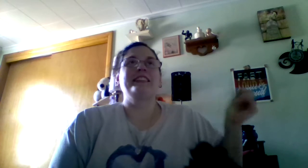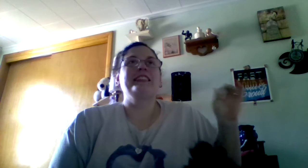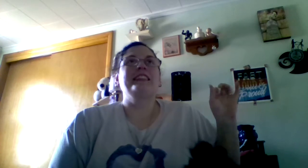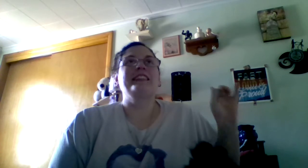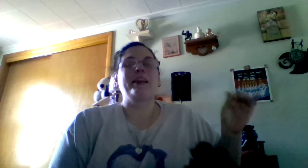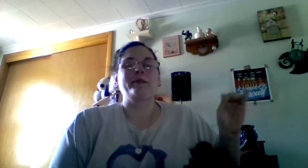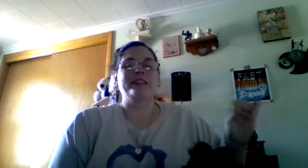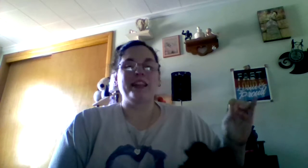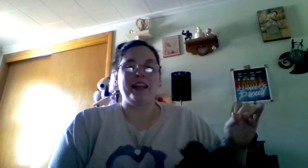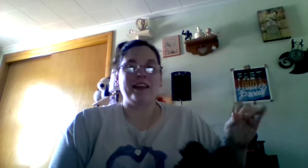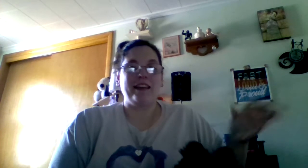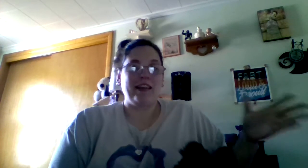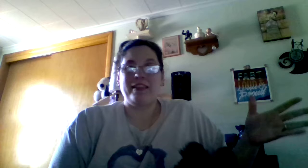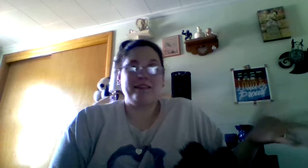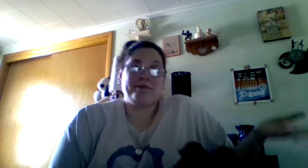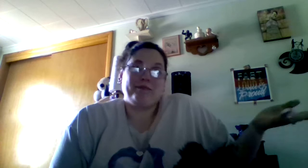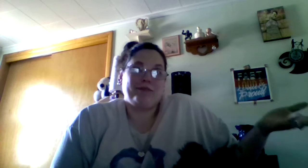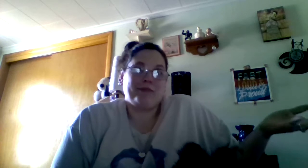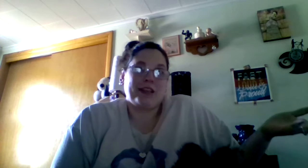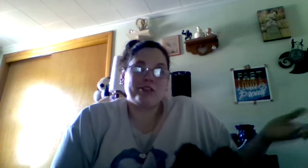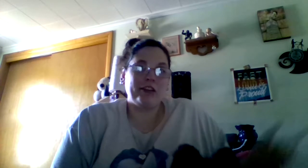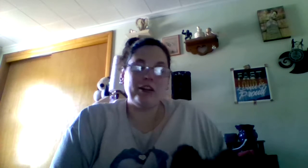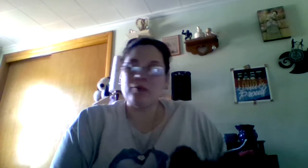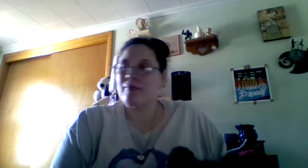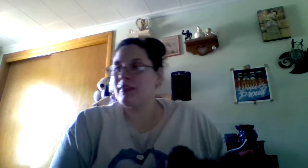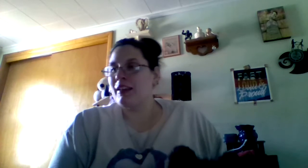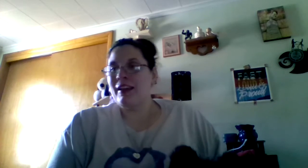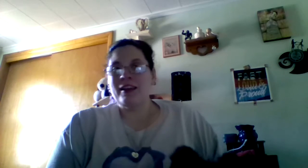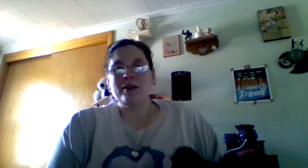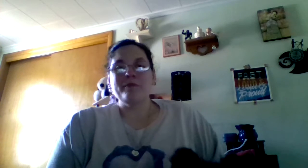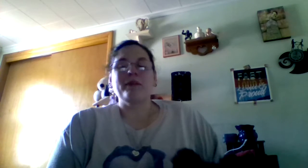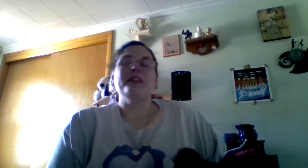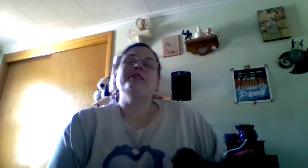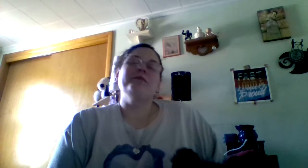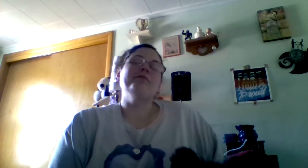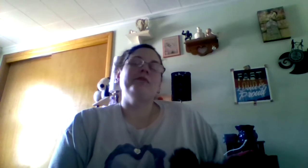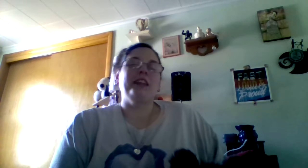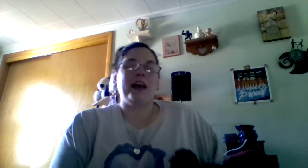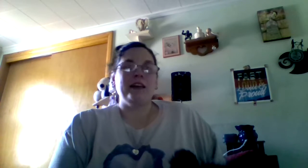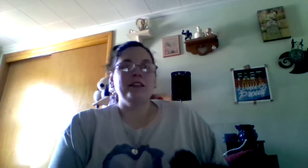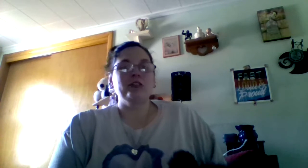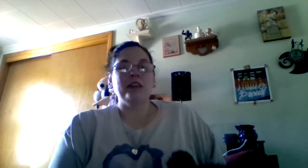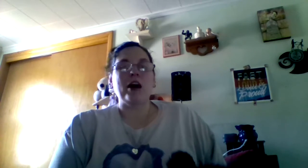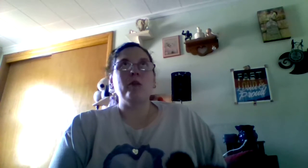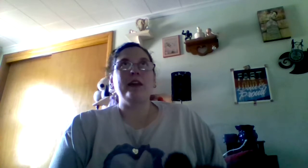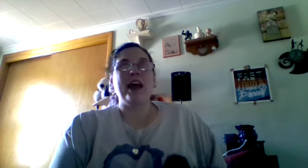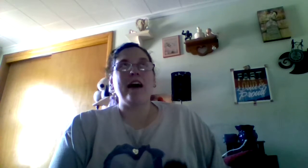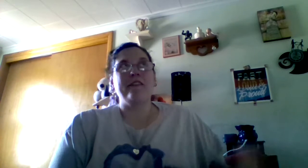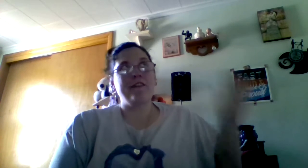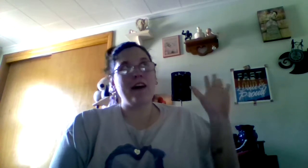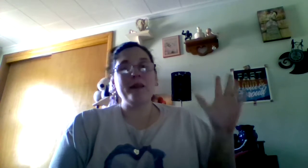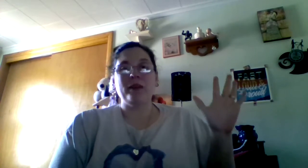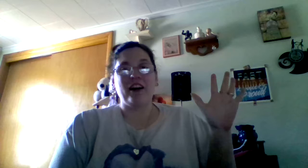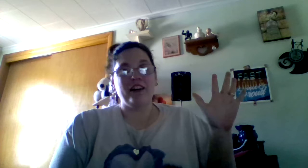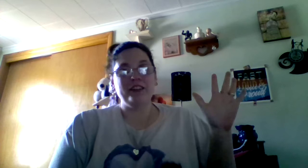name is kitty, that's all I know, but, yeah. So now we have five dogs,